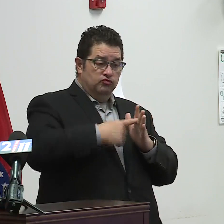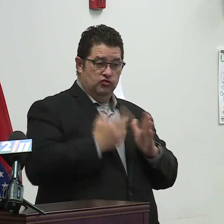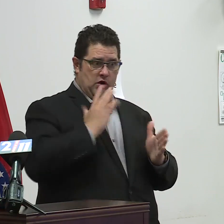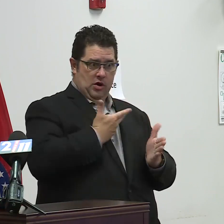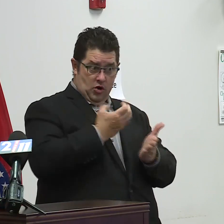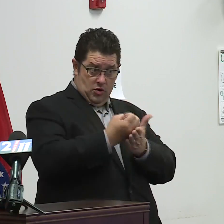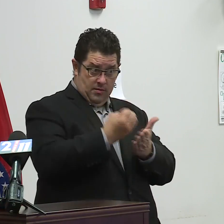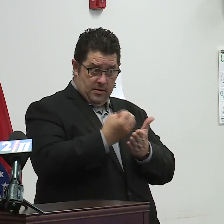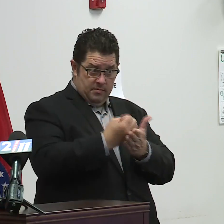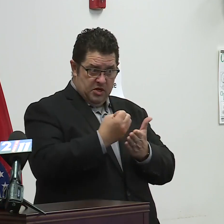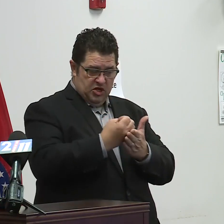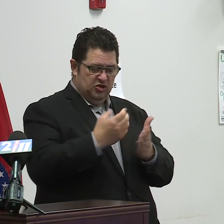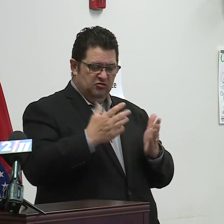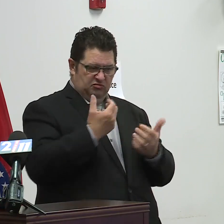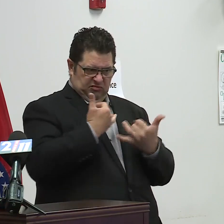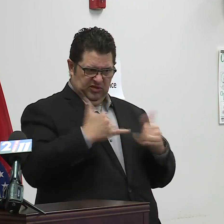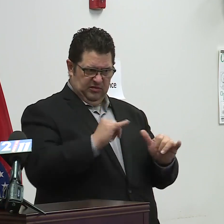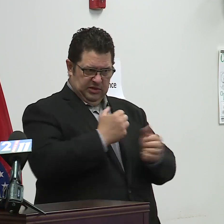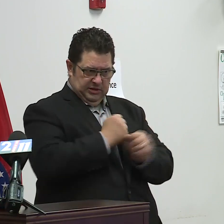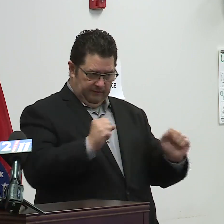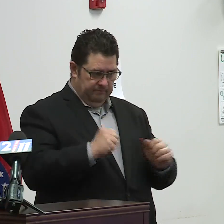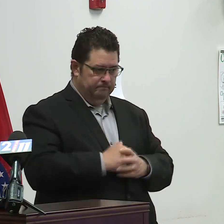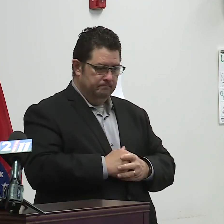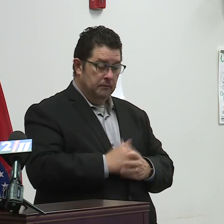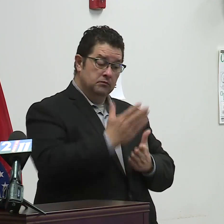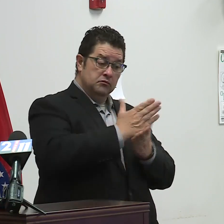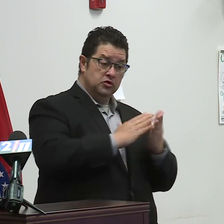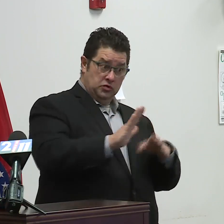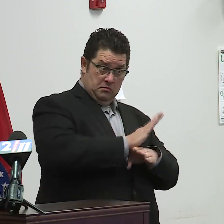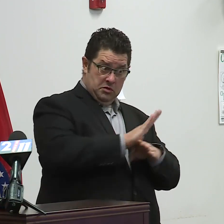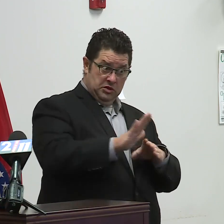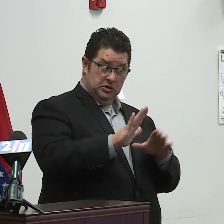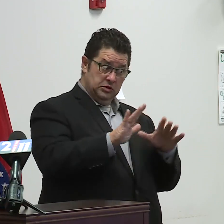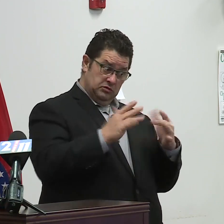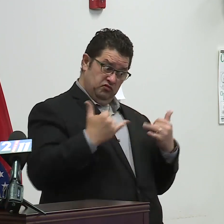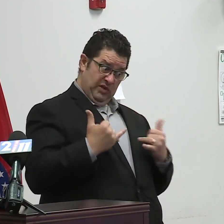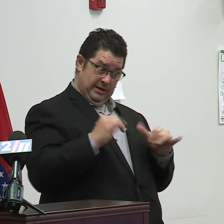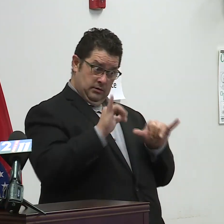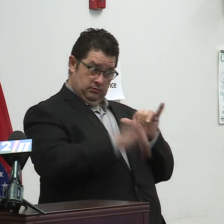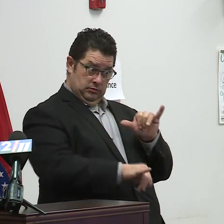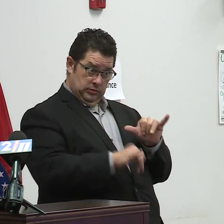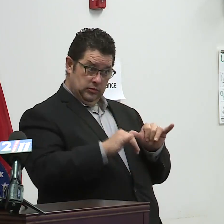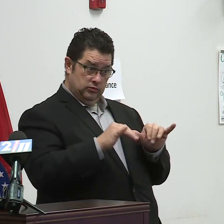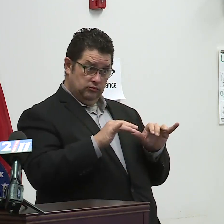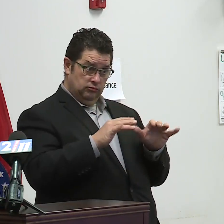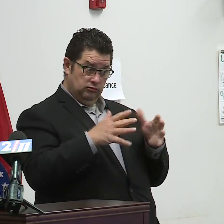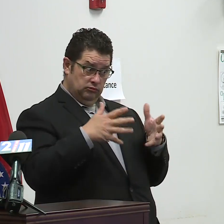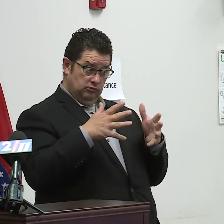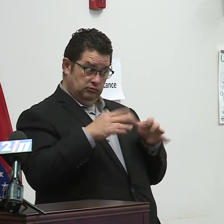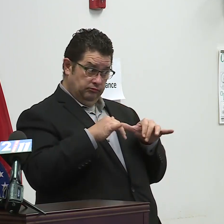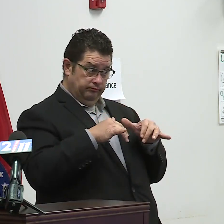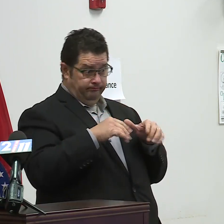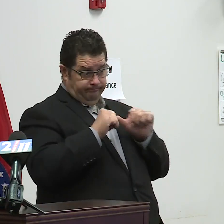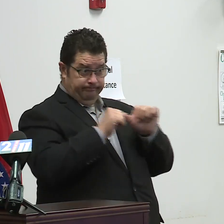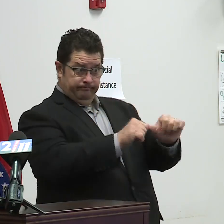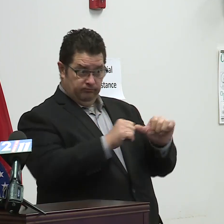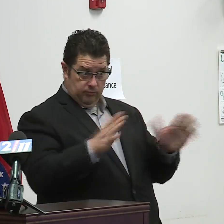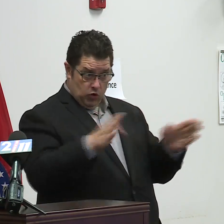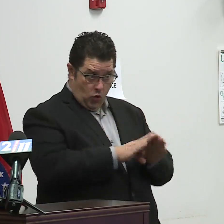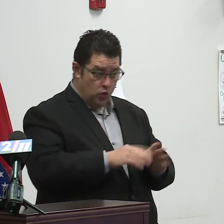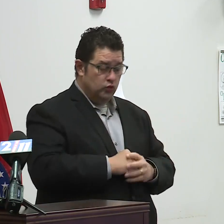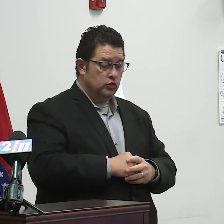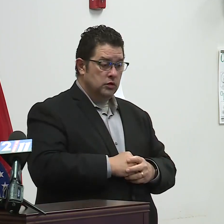are some businesses that will remain closed. We are today, and my staff and the Department of Public Health are meeting